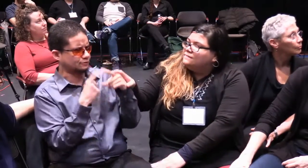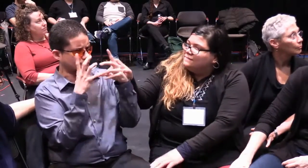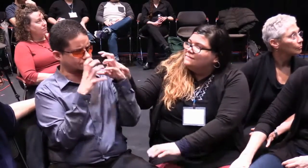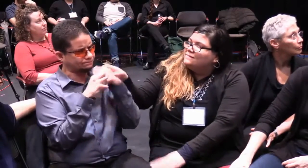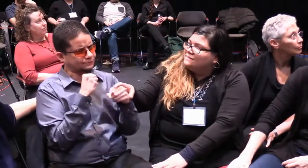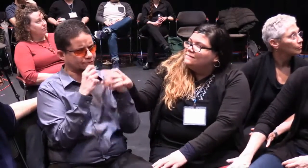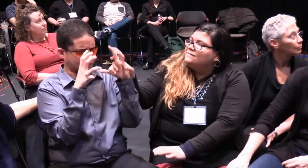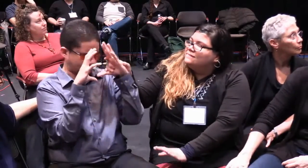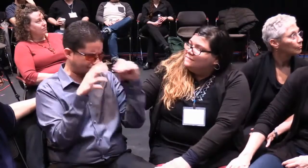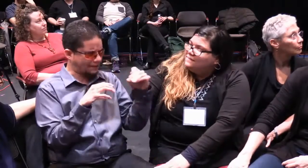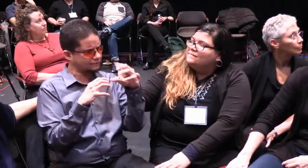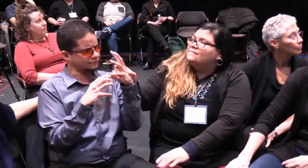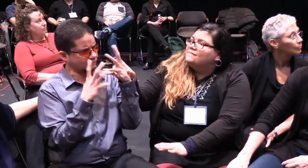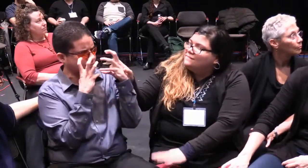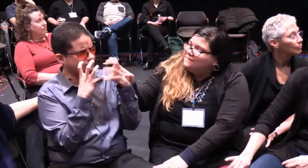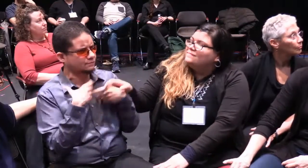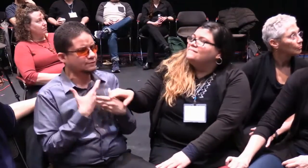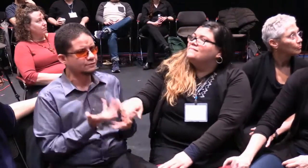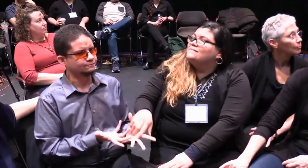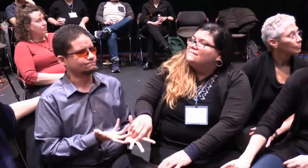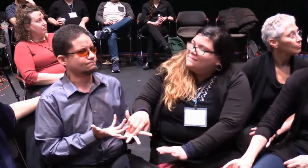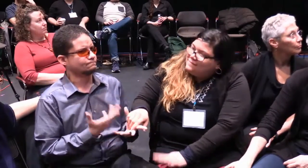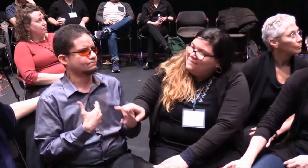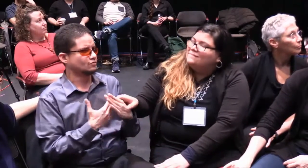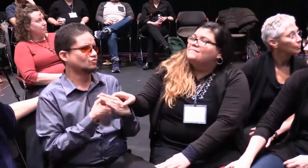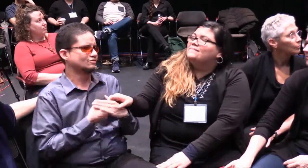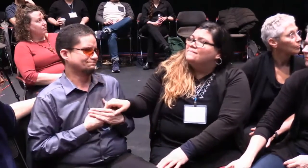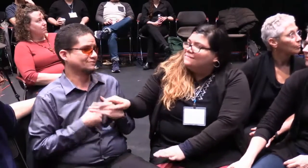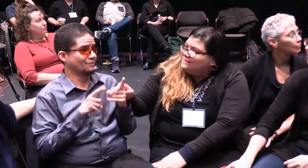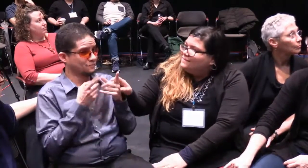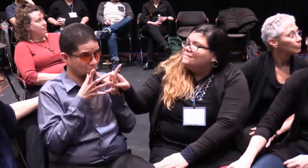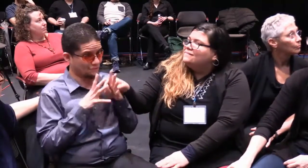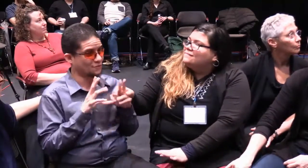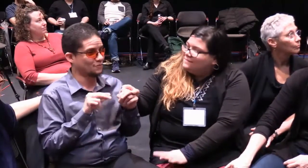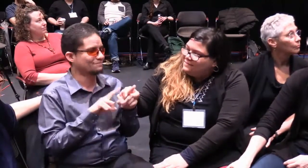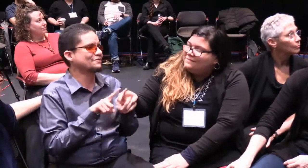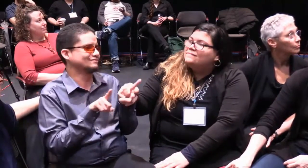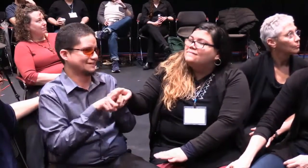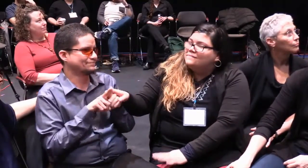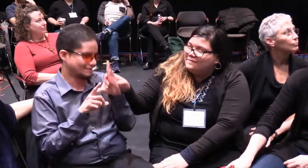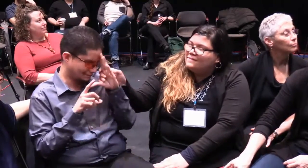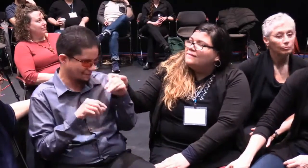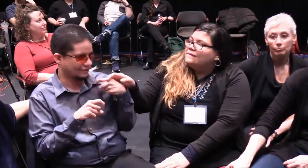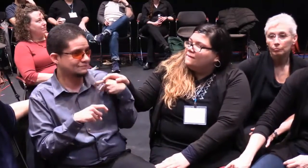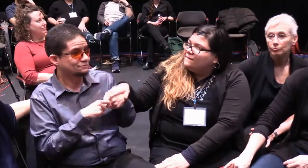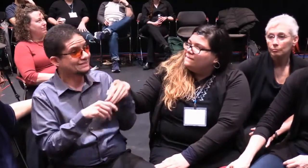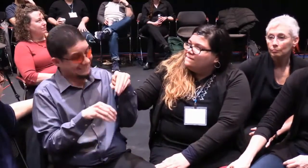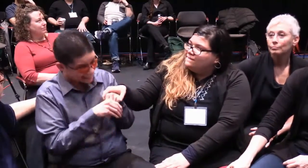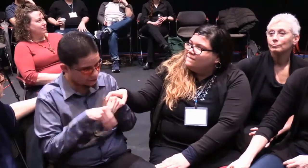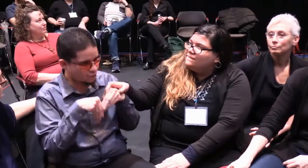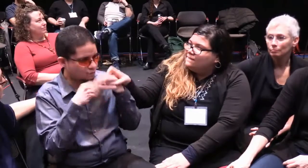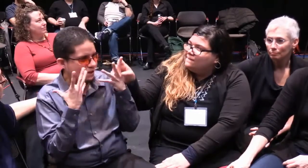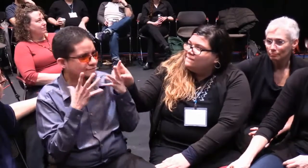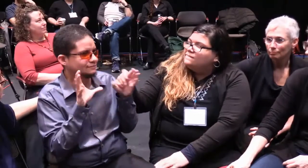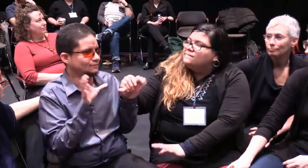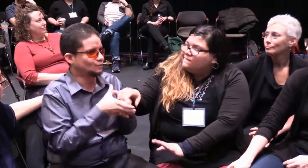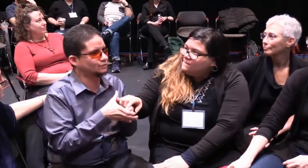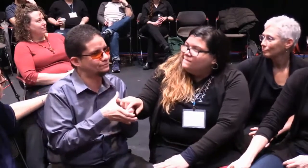when we're not necessarily aggressive. We're just effectual. So I fear that